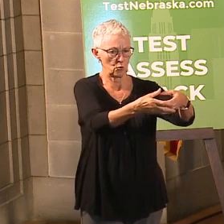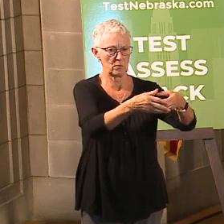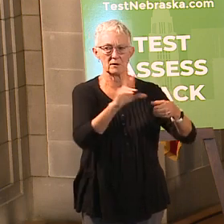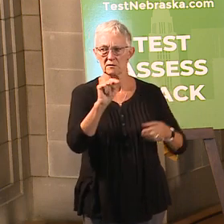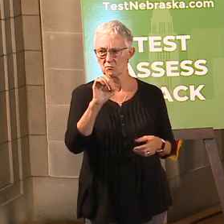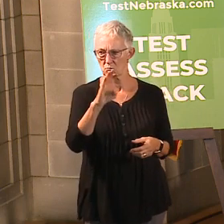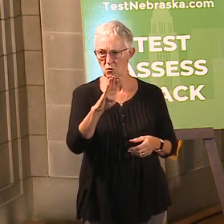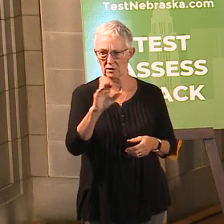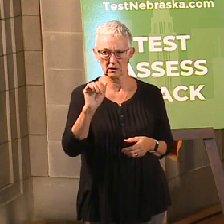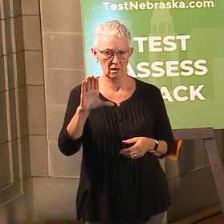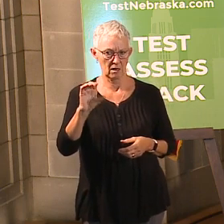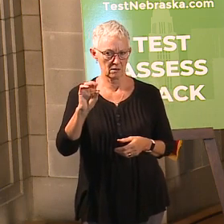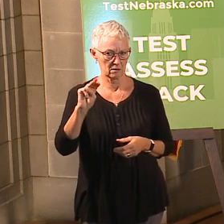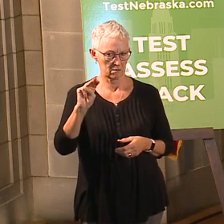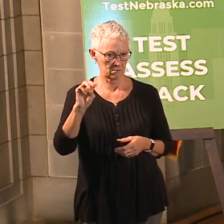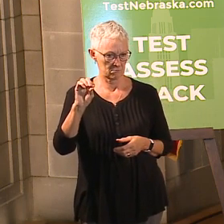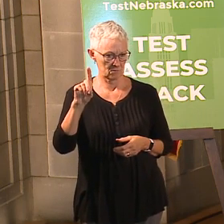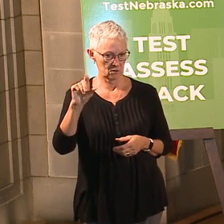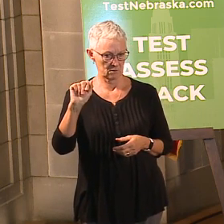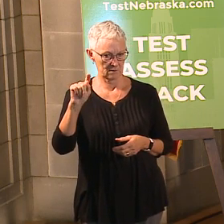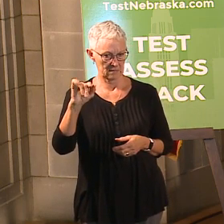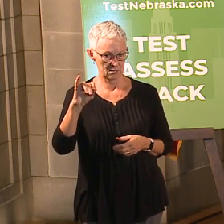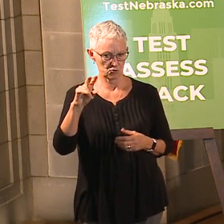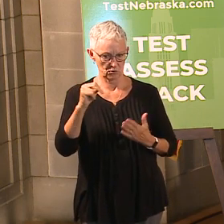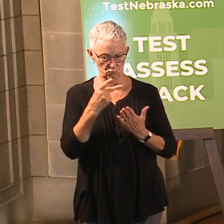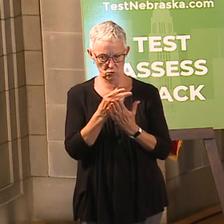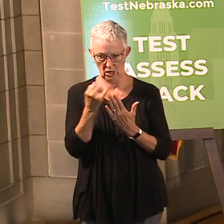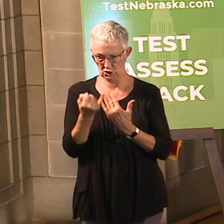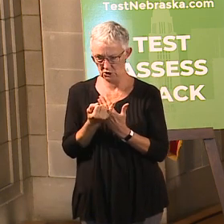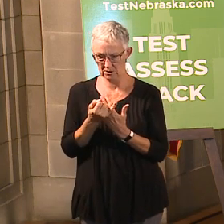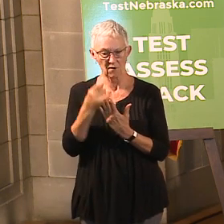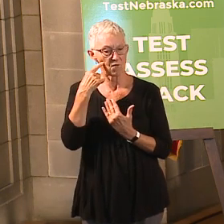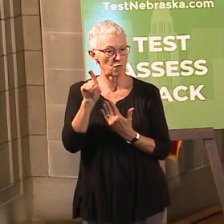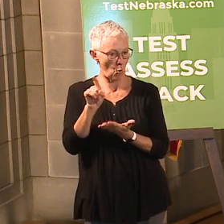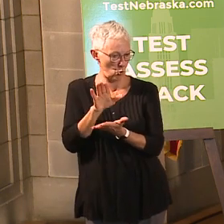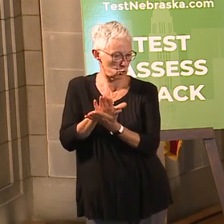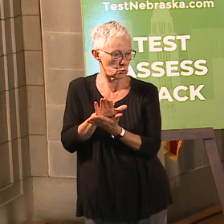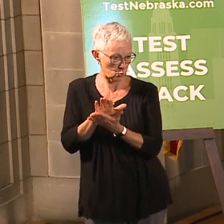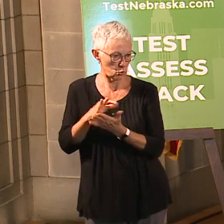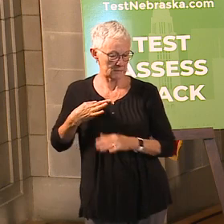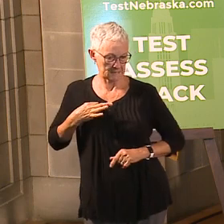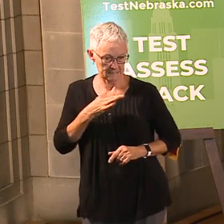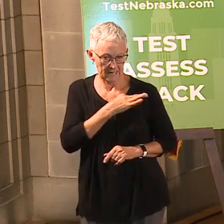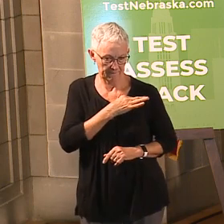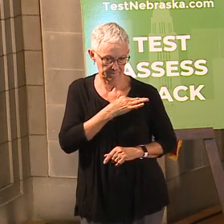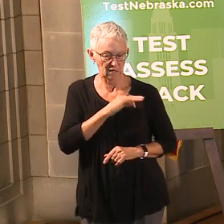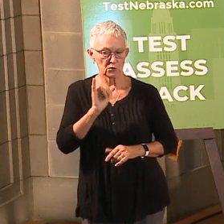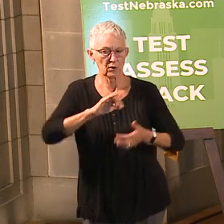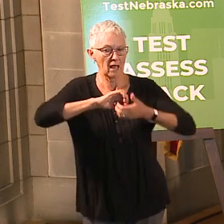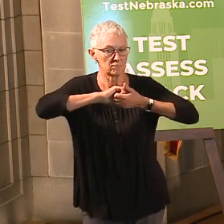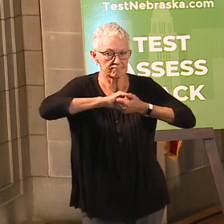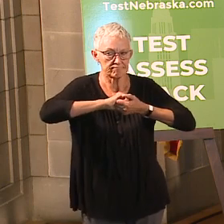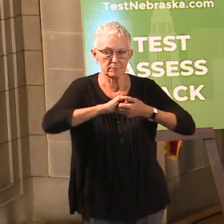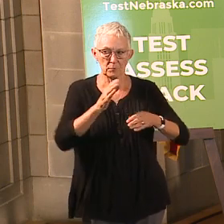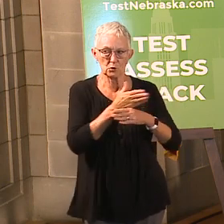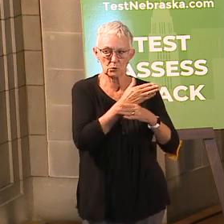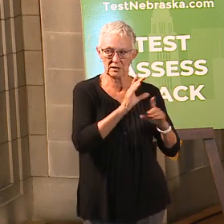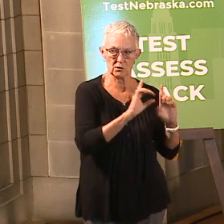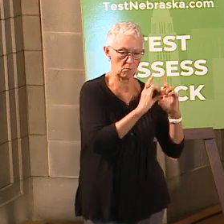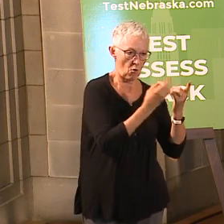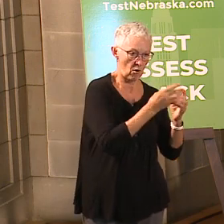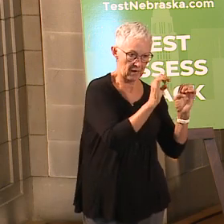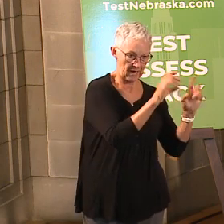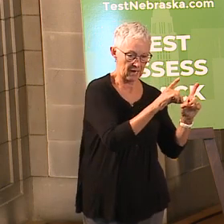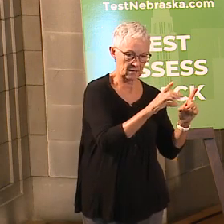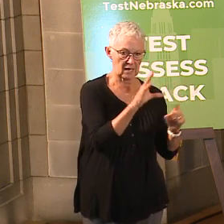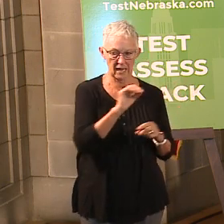April. The school staff branch of the Accommodation Project is a partnership between the Nebraska Department of Education and the Nebraska Department of